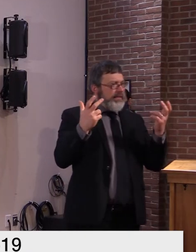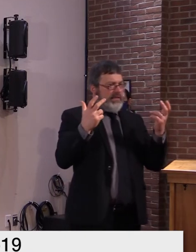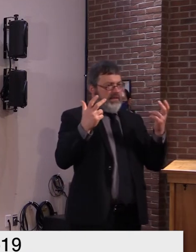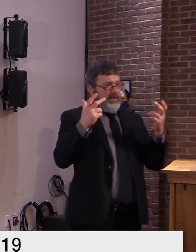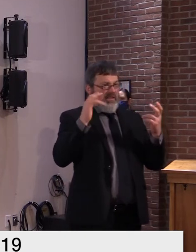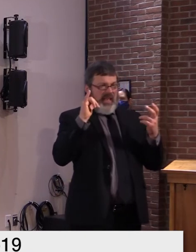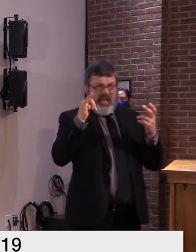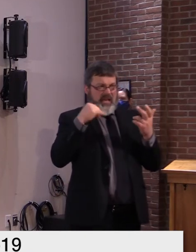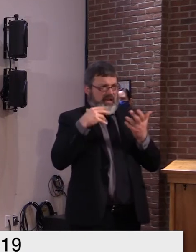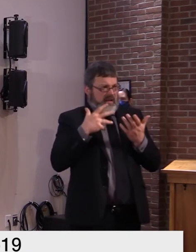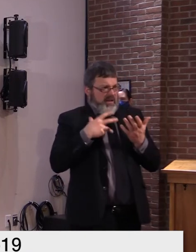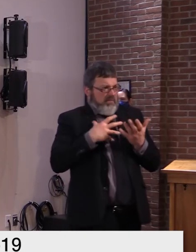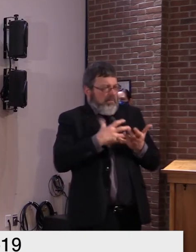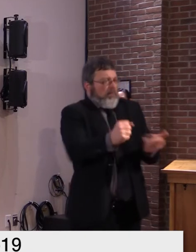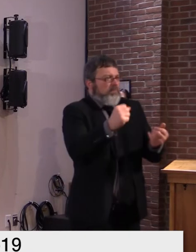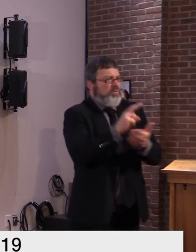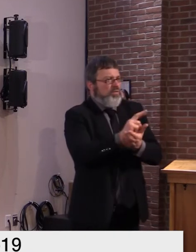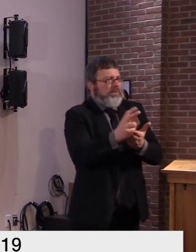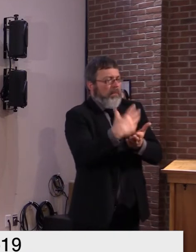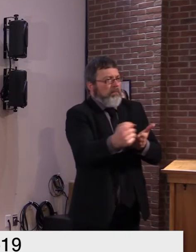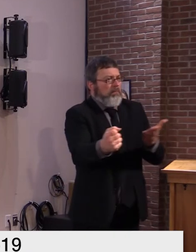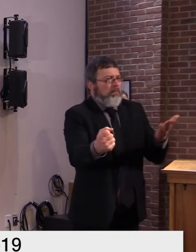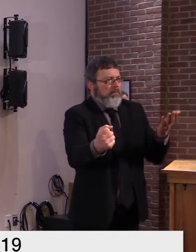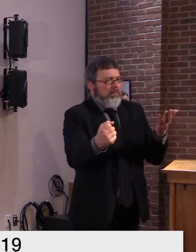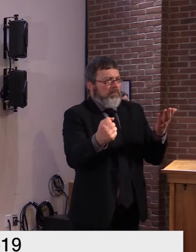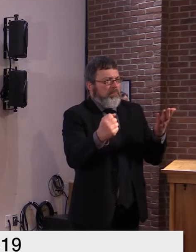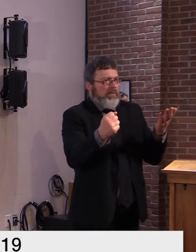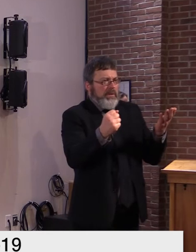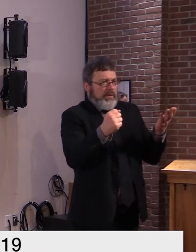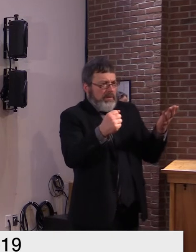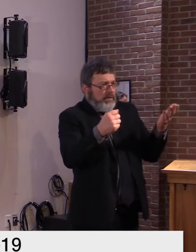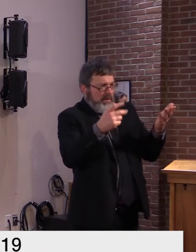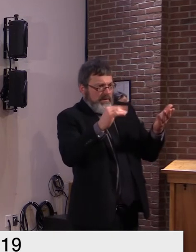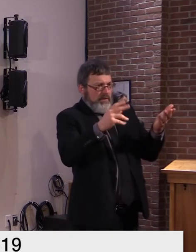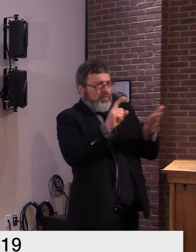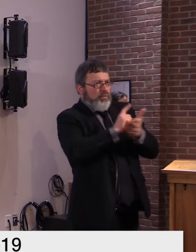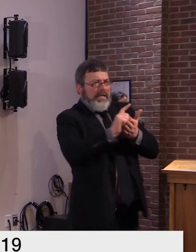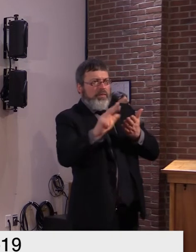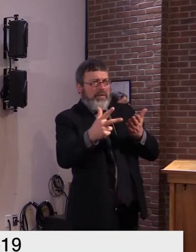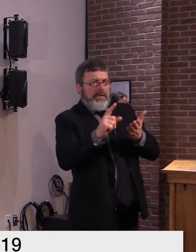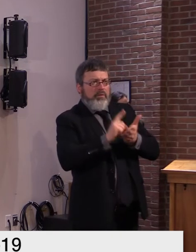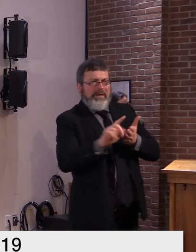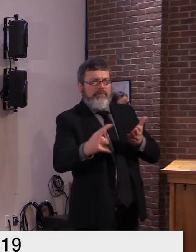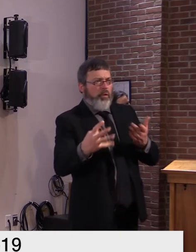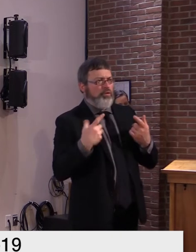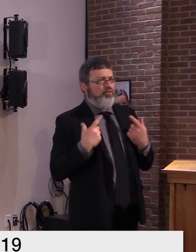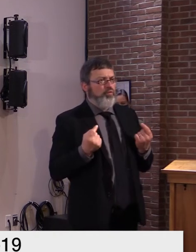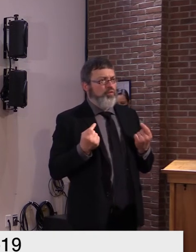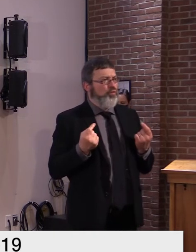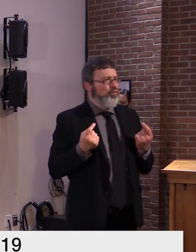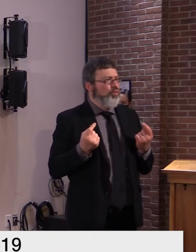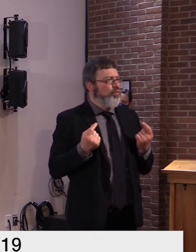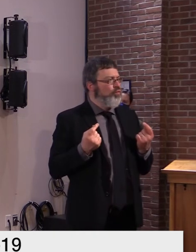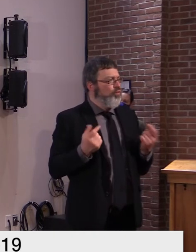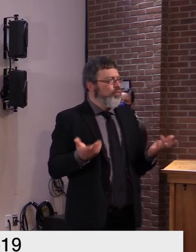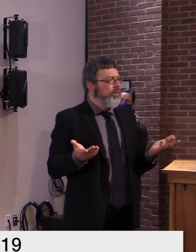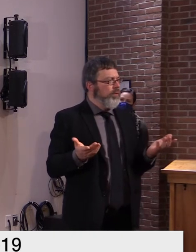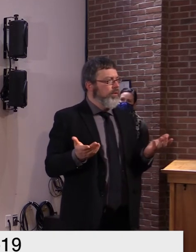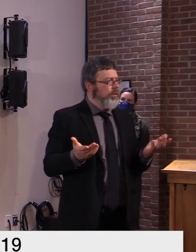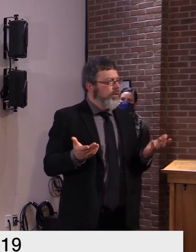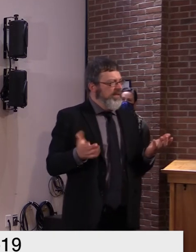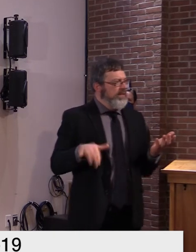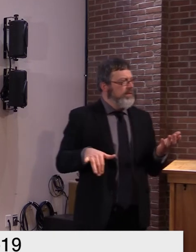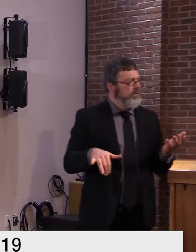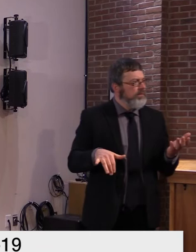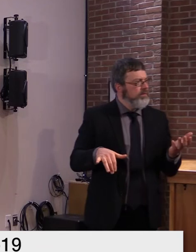we can't in some respects we can't utilize that because we have to expend that by 1231 and these